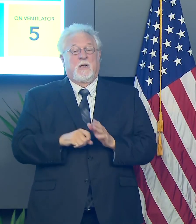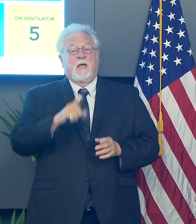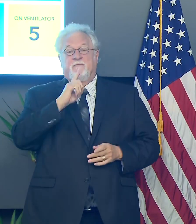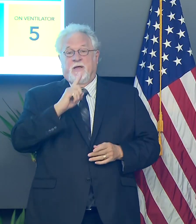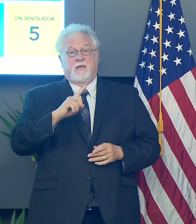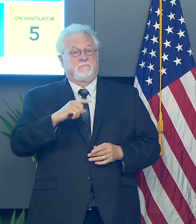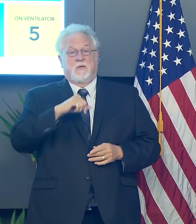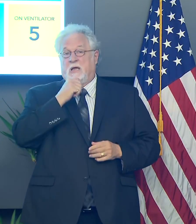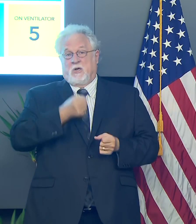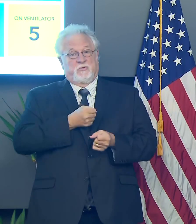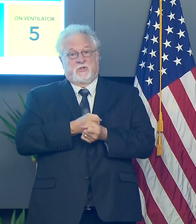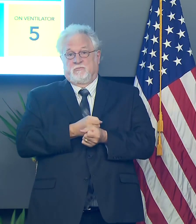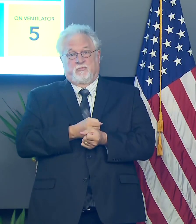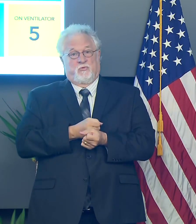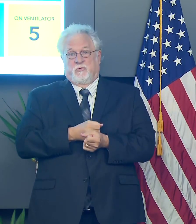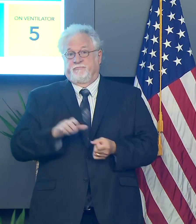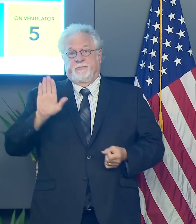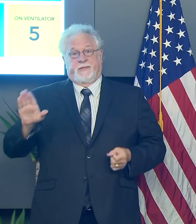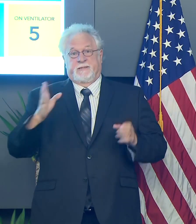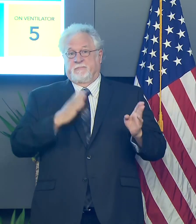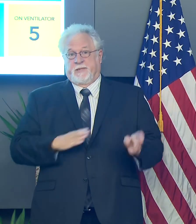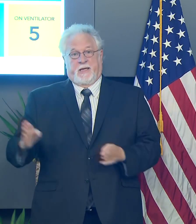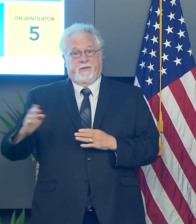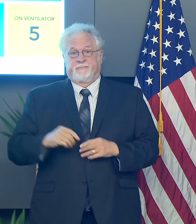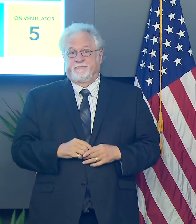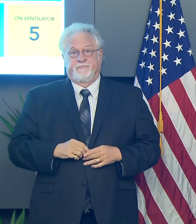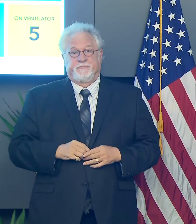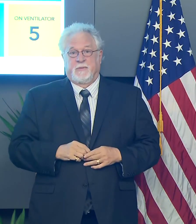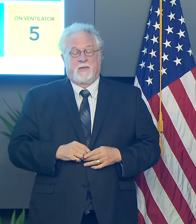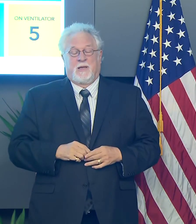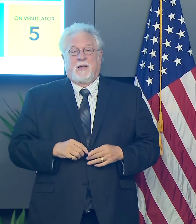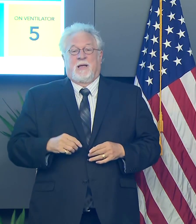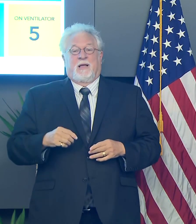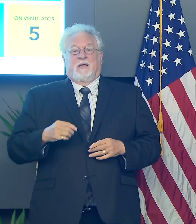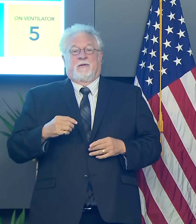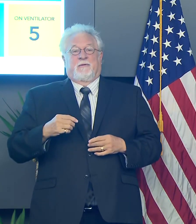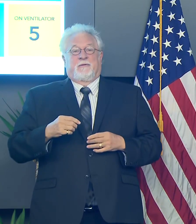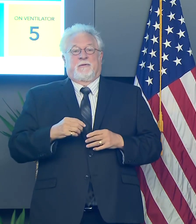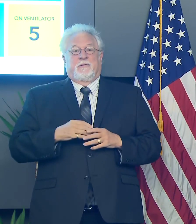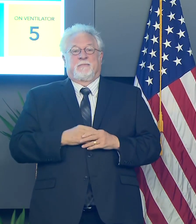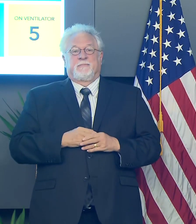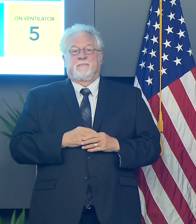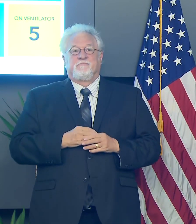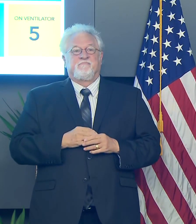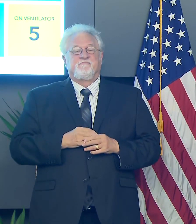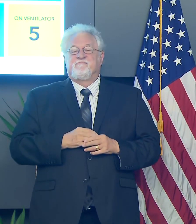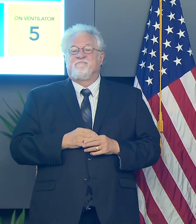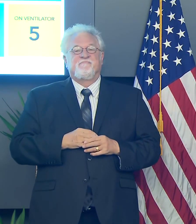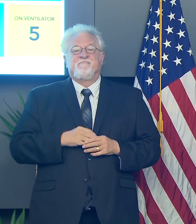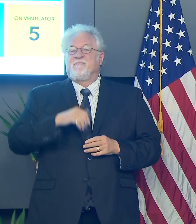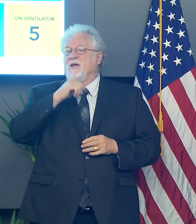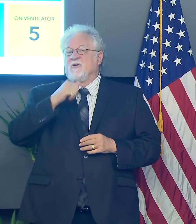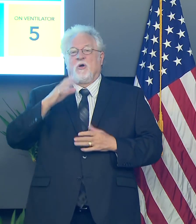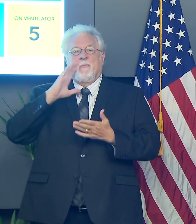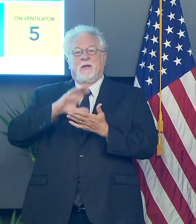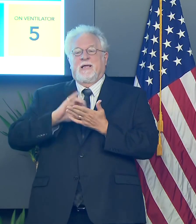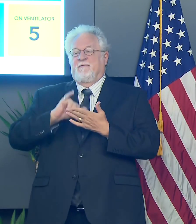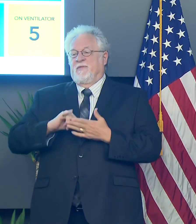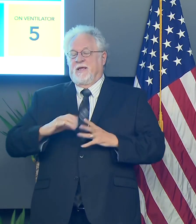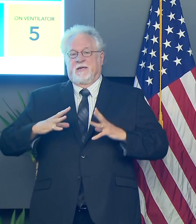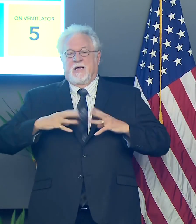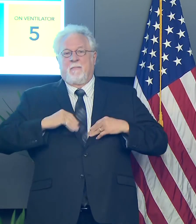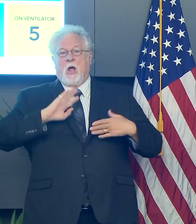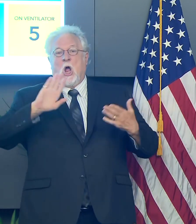in fact, I do not support his plan. I don't believe that it accommodates all the voters,